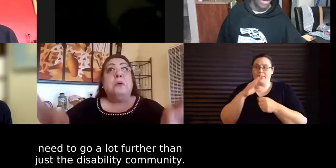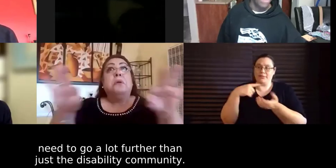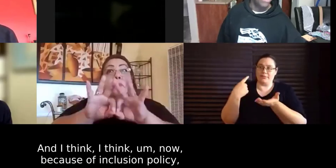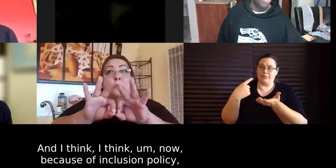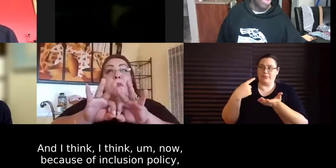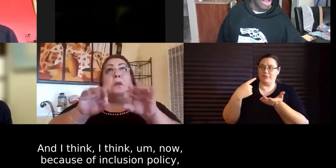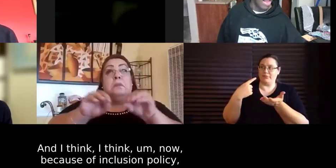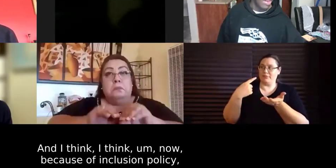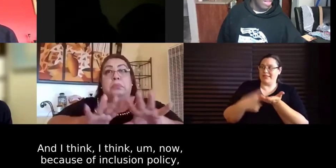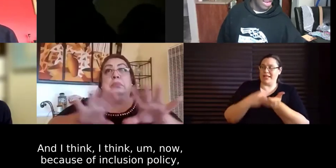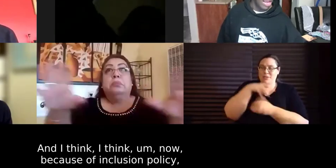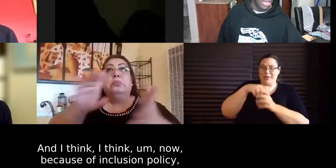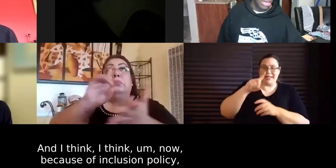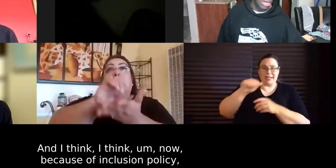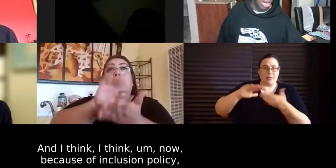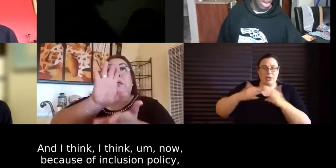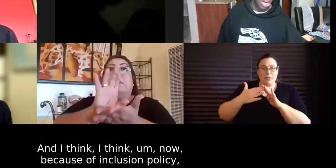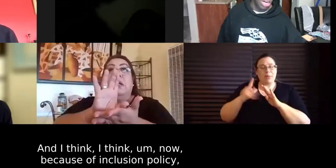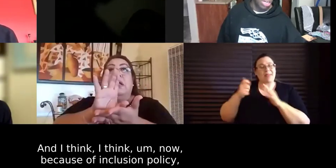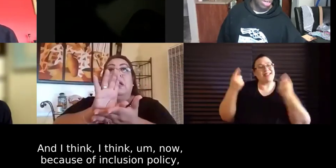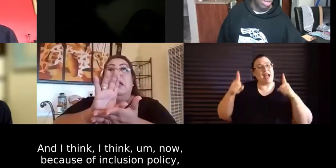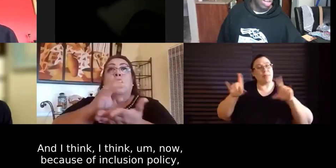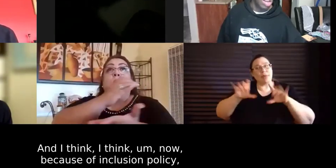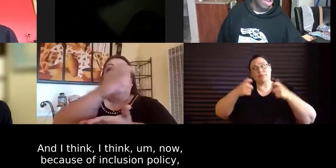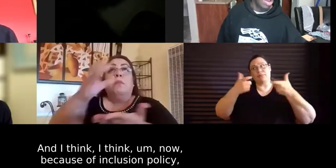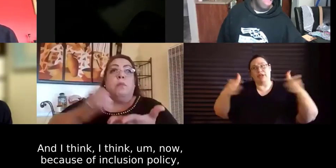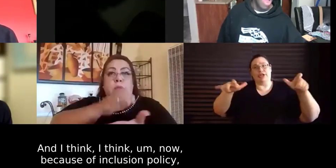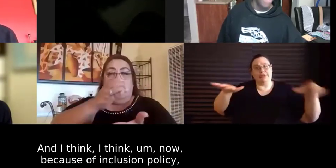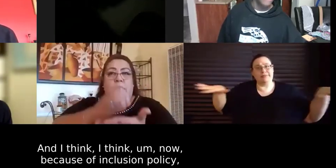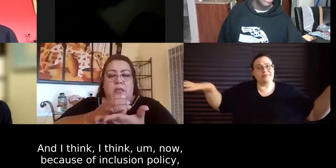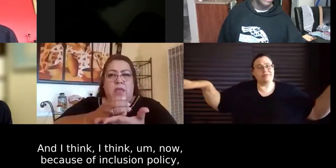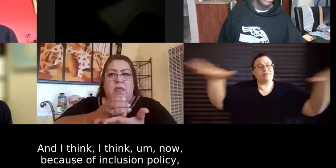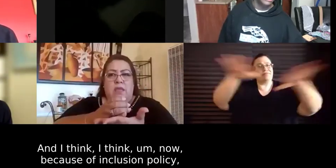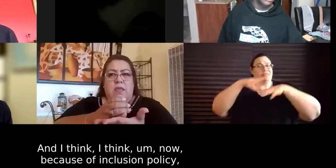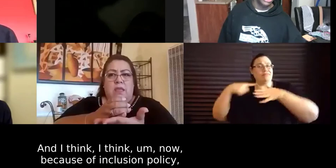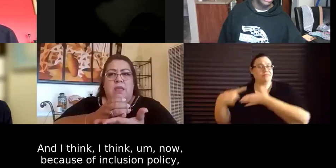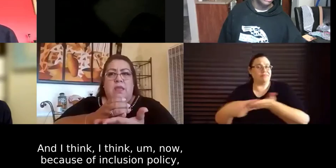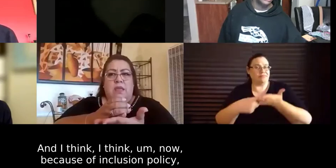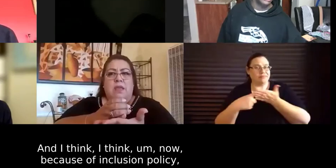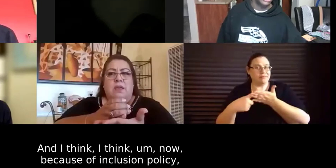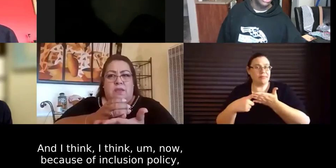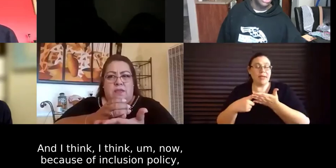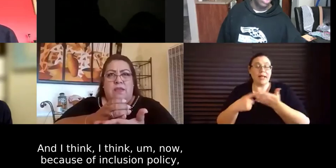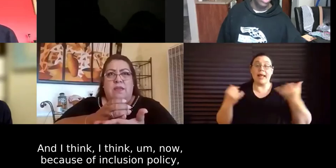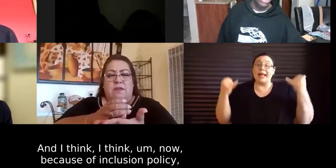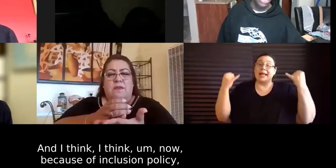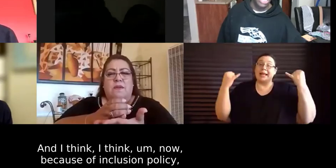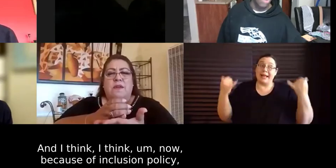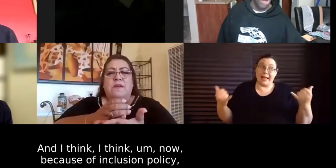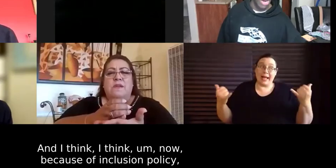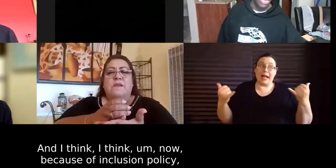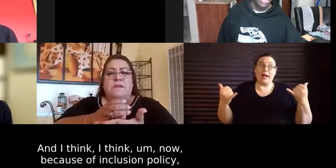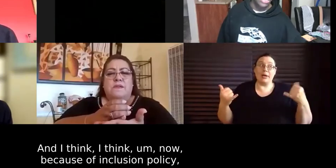and i think i think um now because of including a policy